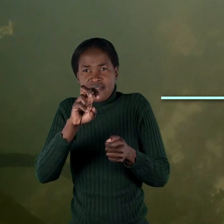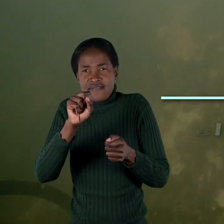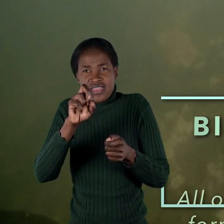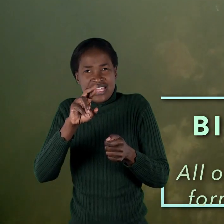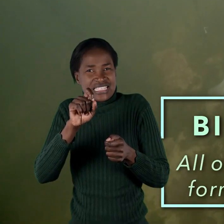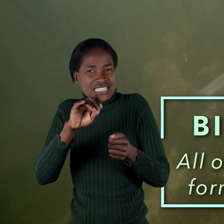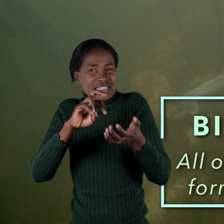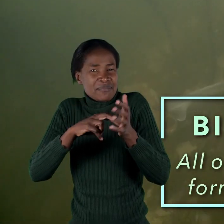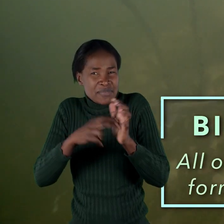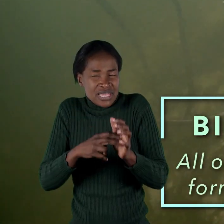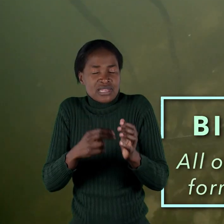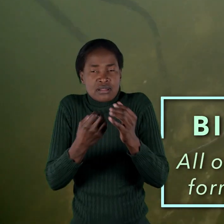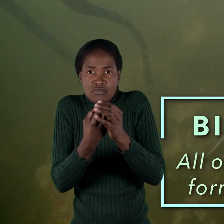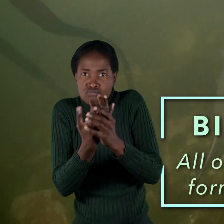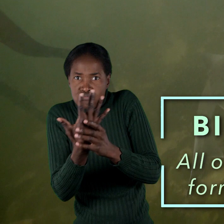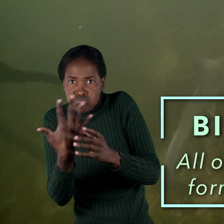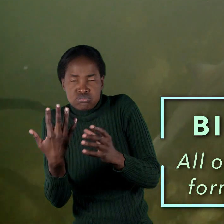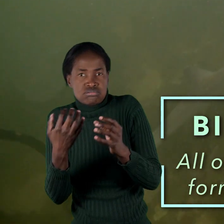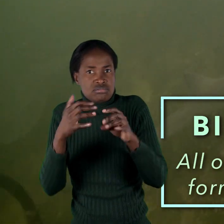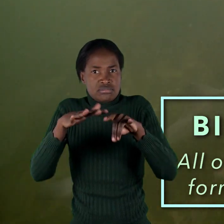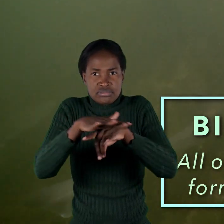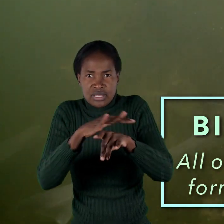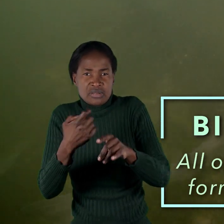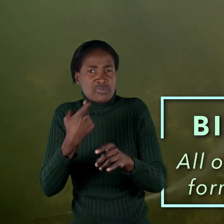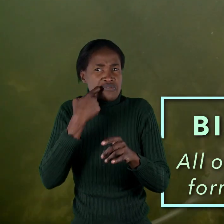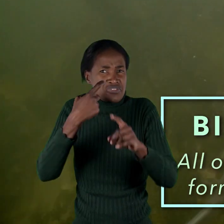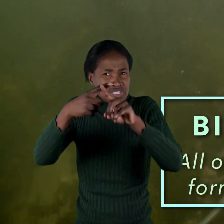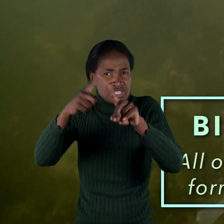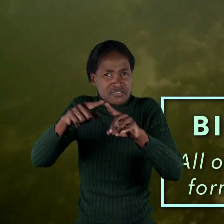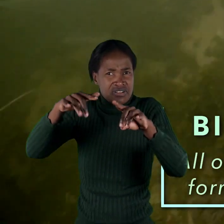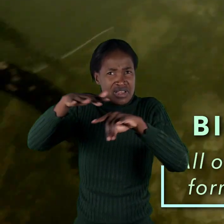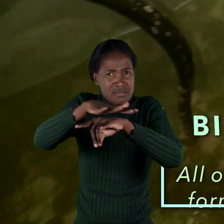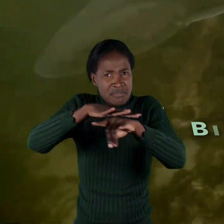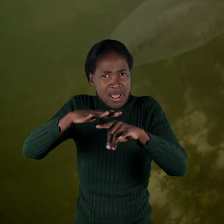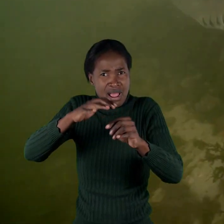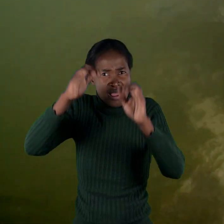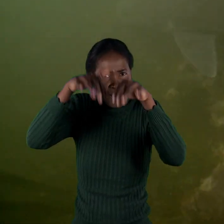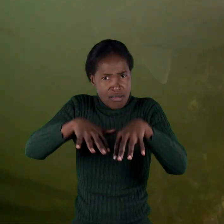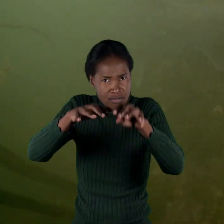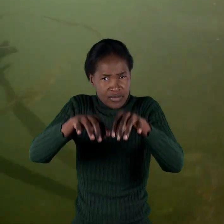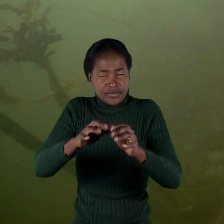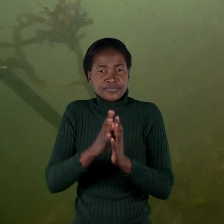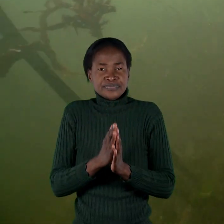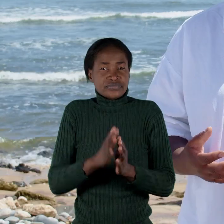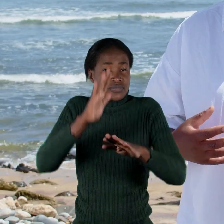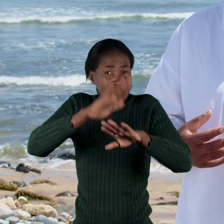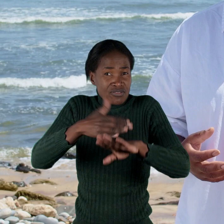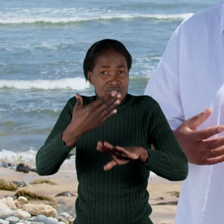Biodiversity is the word used to describe all the many different forms of life in a place. When we talk about biodiversity